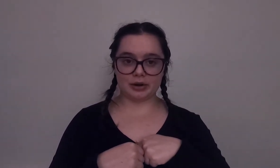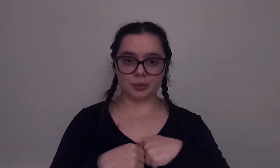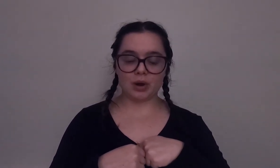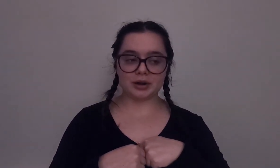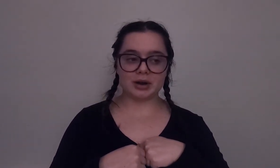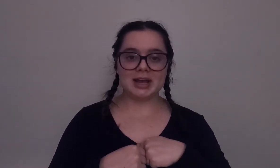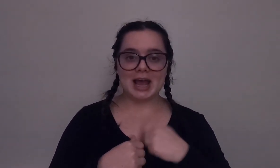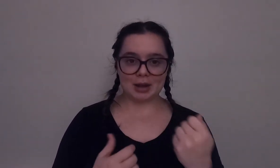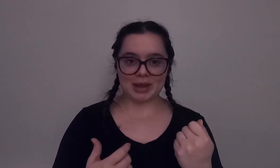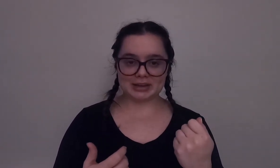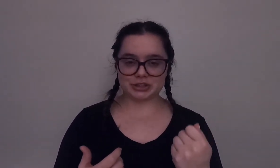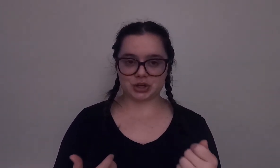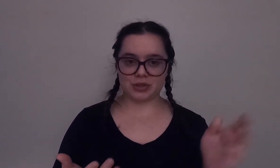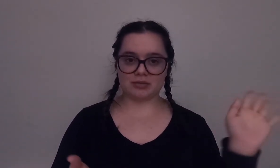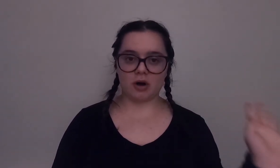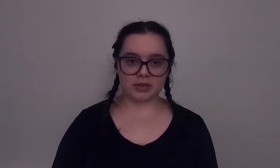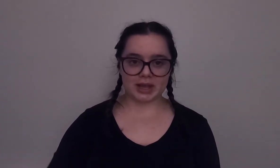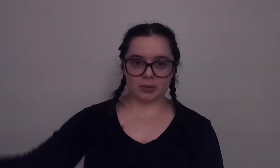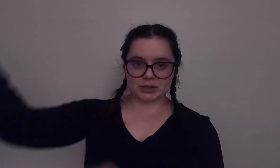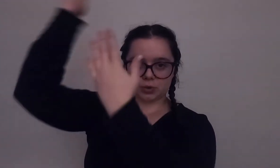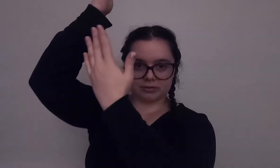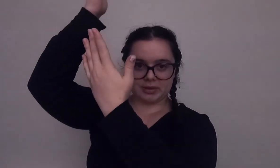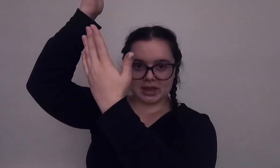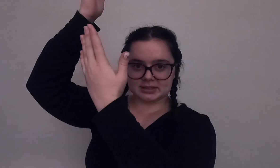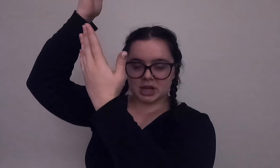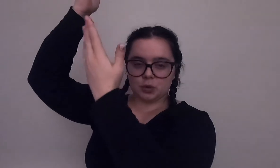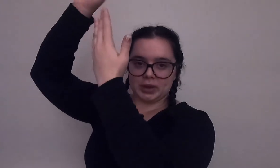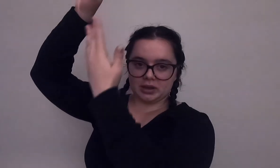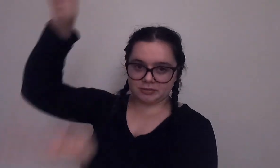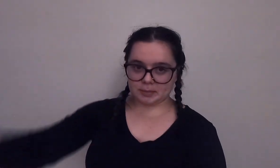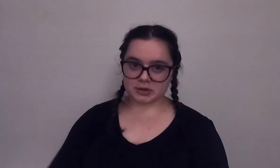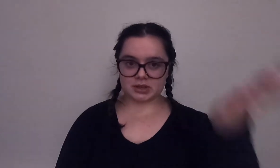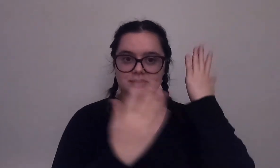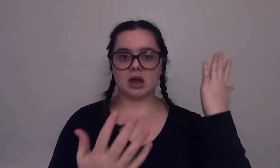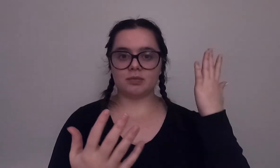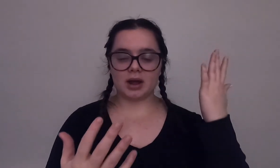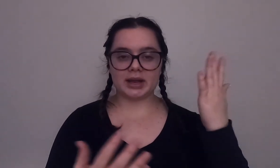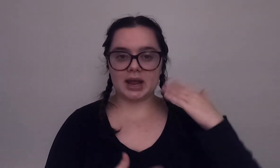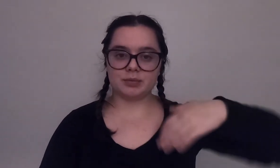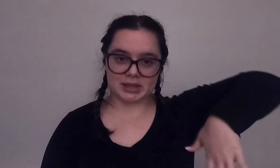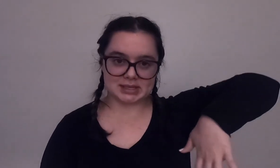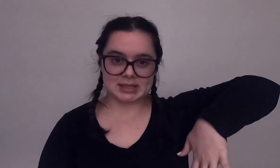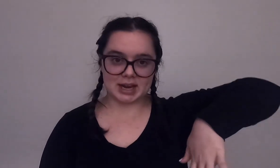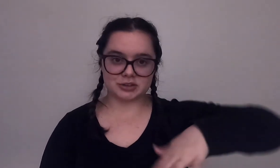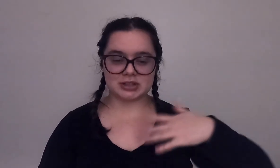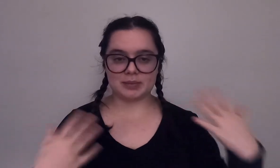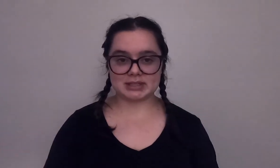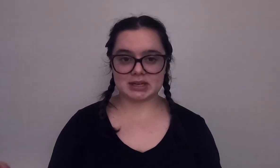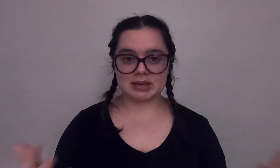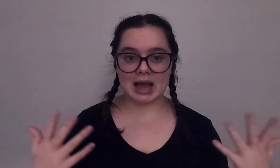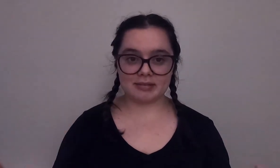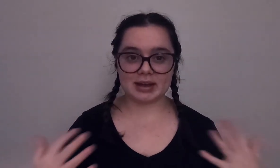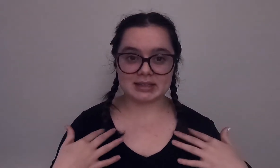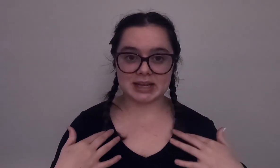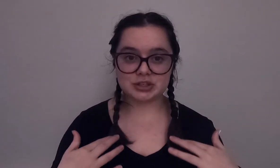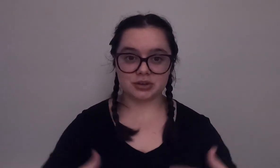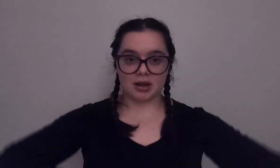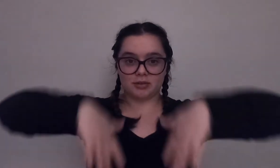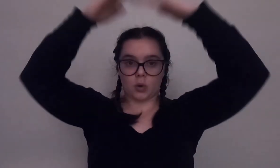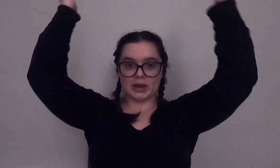underwater and we had to show that if all the air went to our feet we could flip ourselves upright and release the air so that we didn't have any danger of going